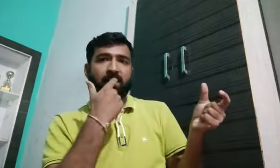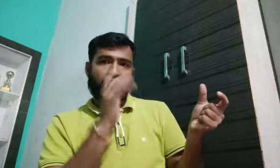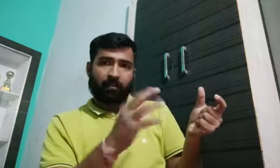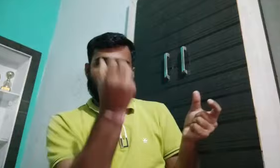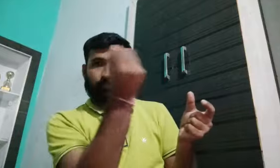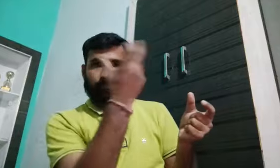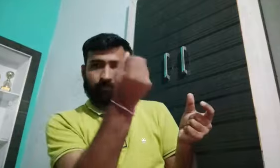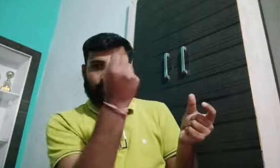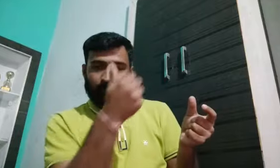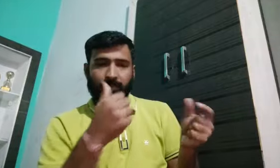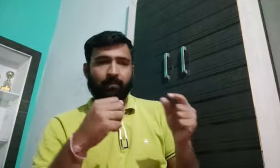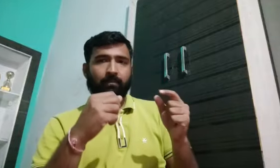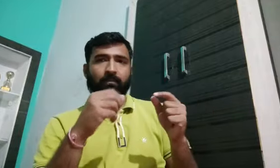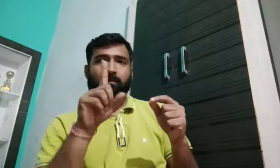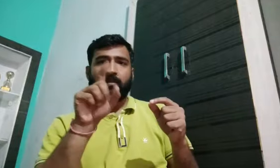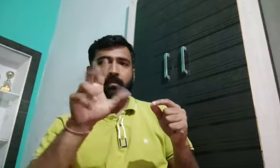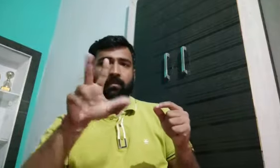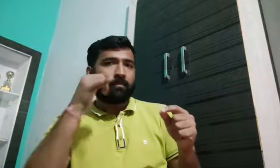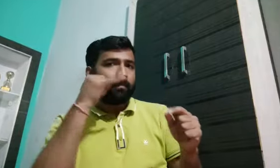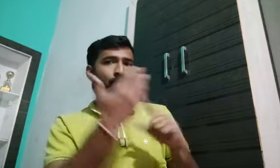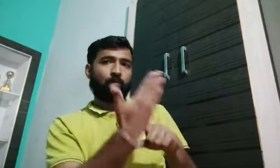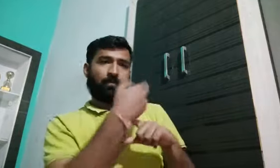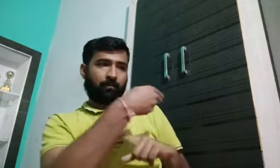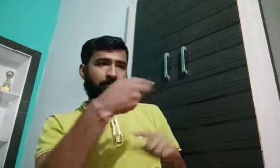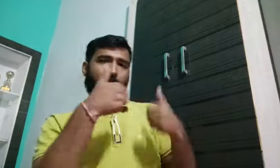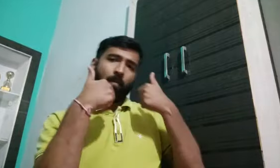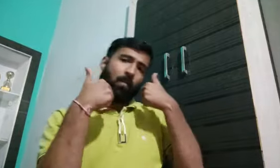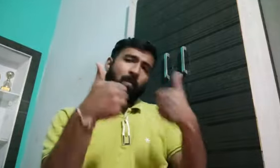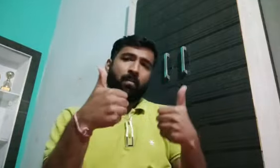no! Okay, see, where are you? Hey, this is one thing!